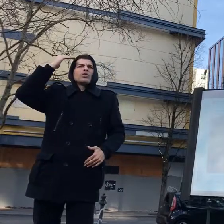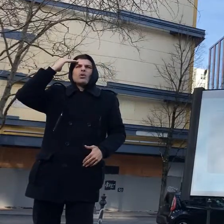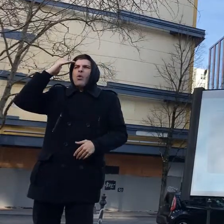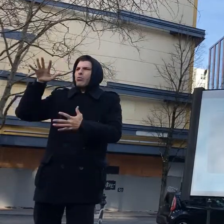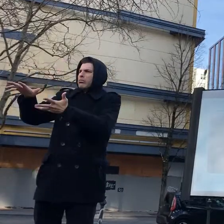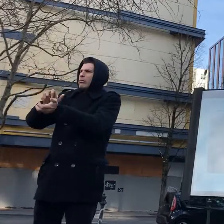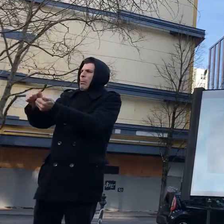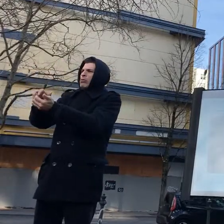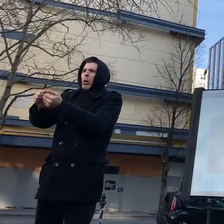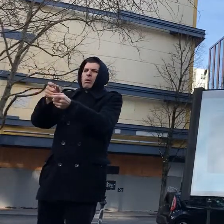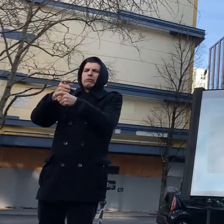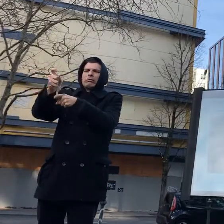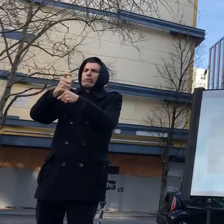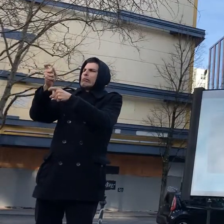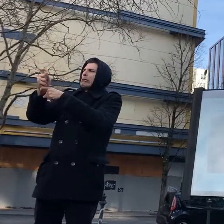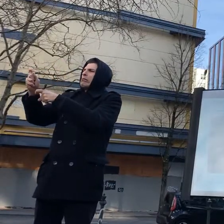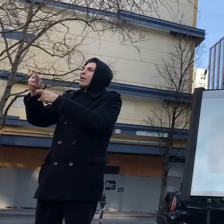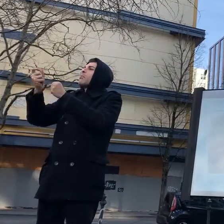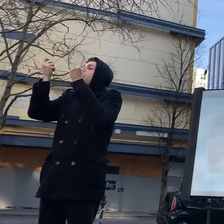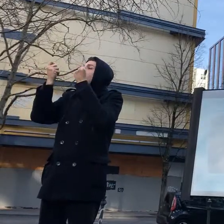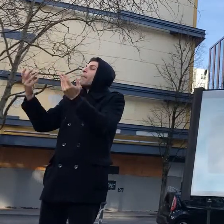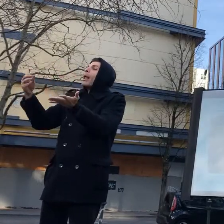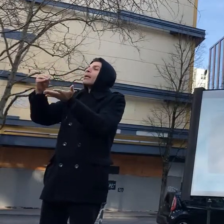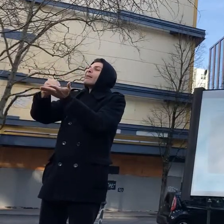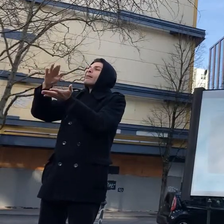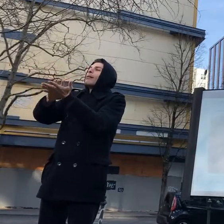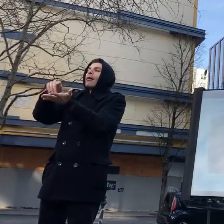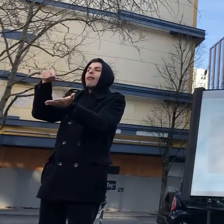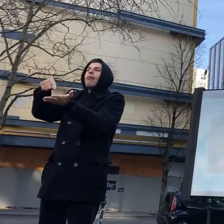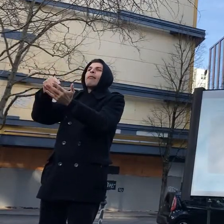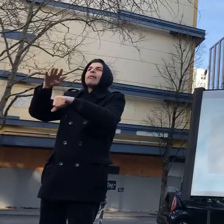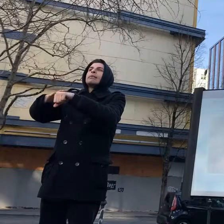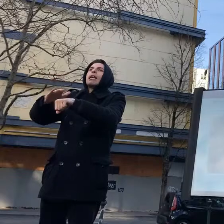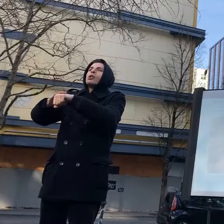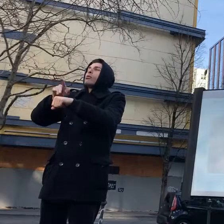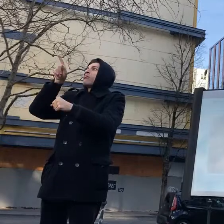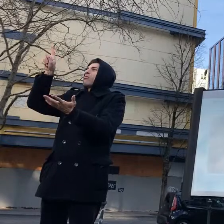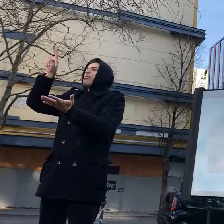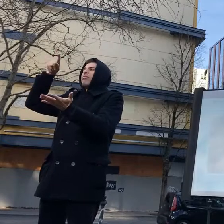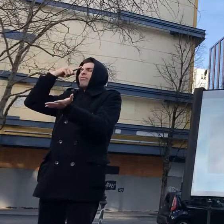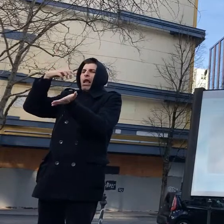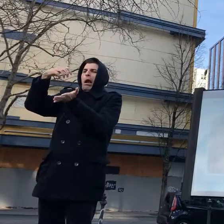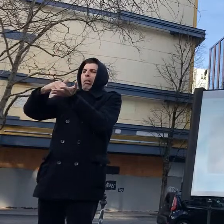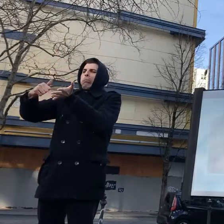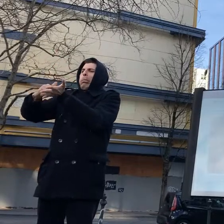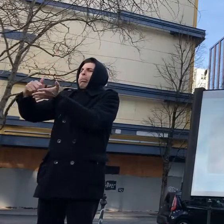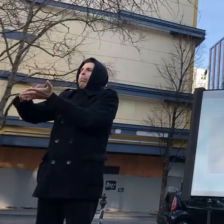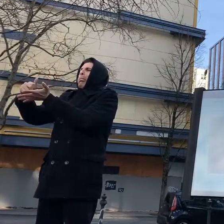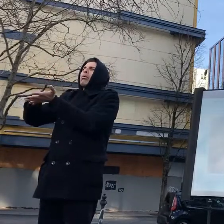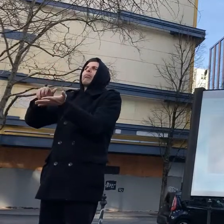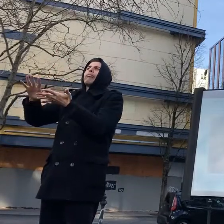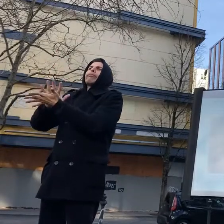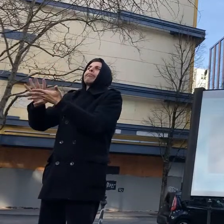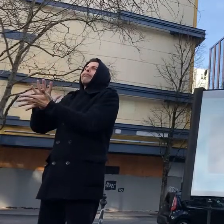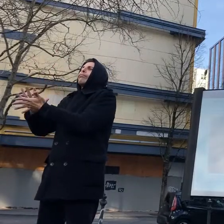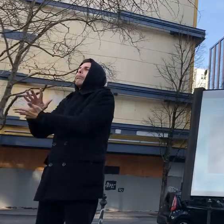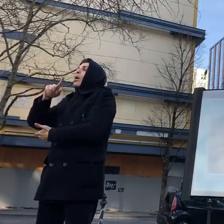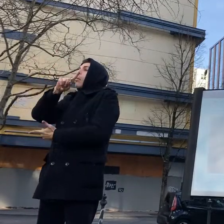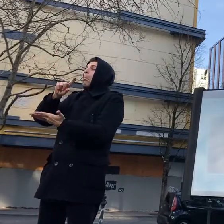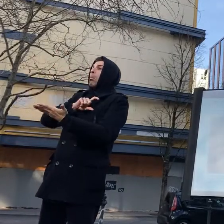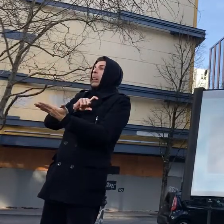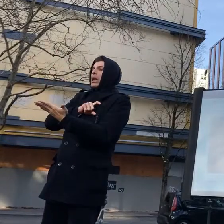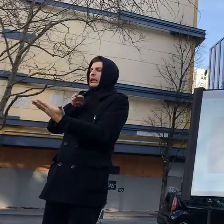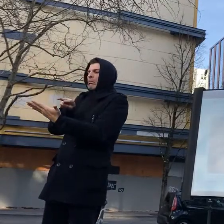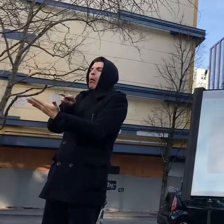i believe that lives are very much at risk and i prefer to inform proactively as opposed